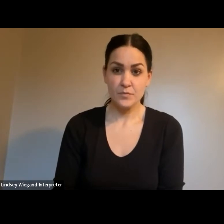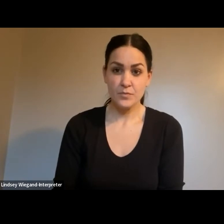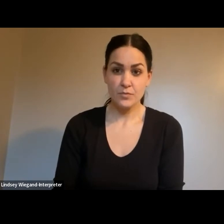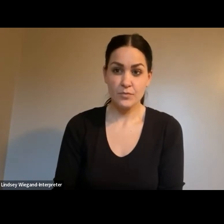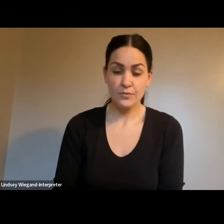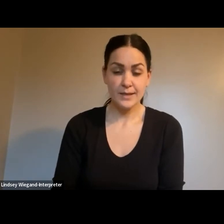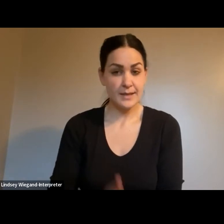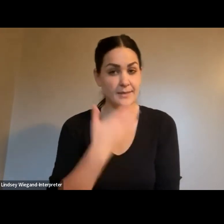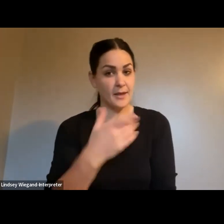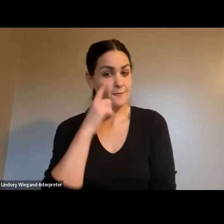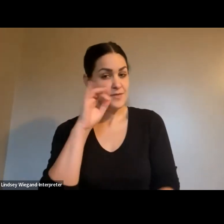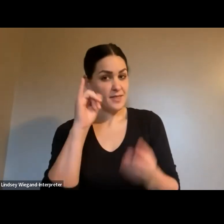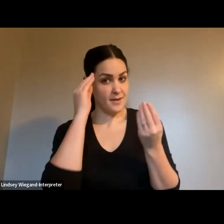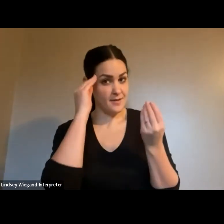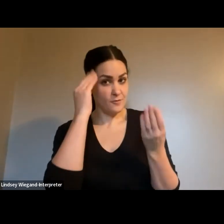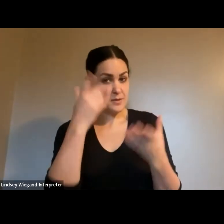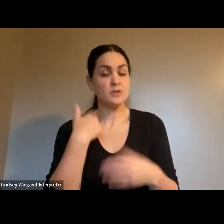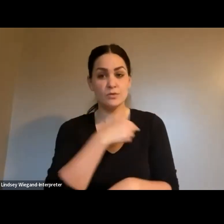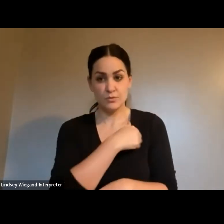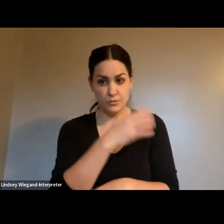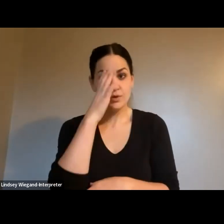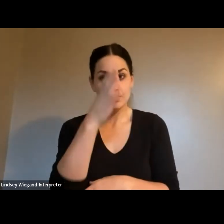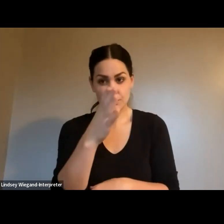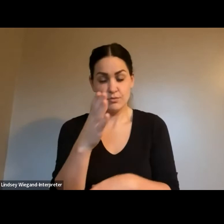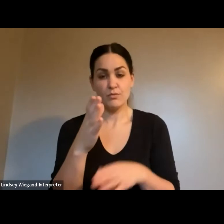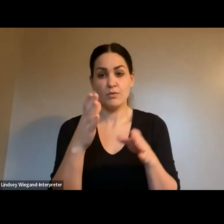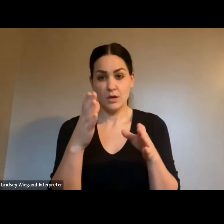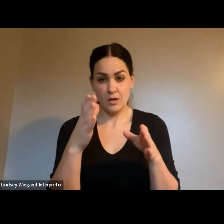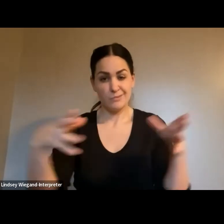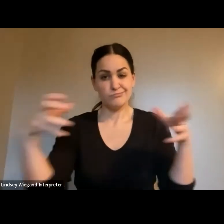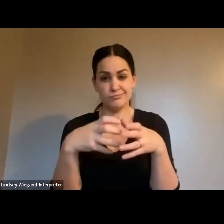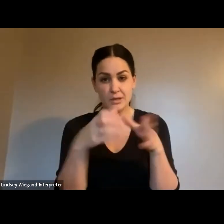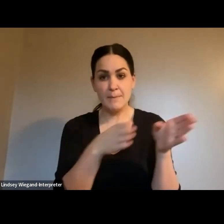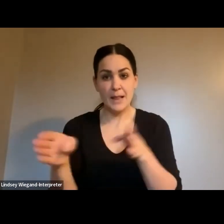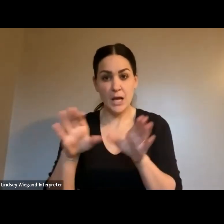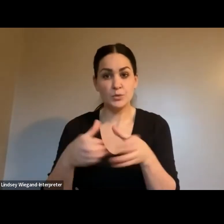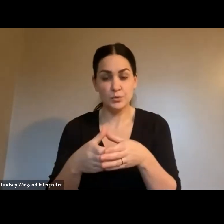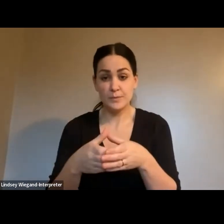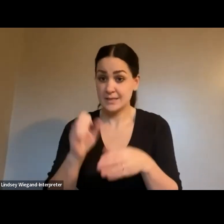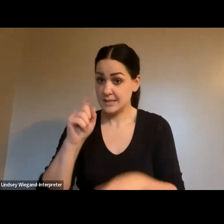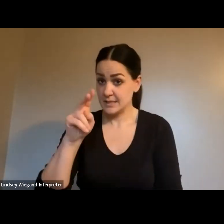Thank you for that information. We'll get we'll get the planning group together with Steve. Were you going to respond to that?